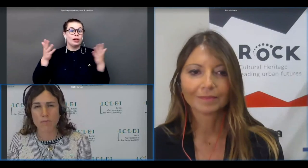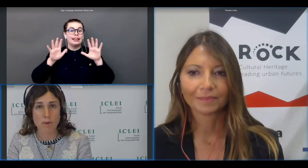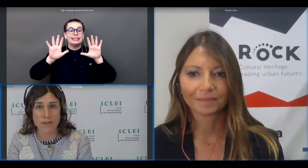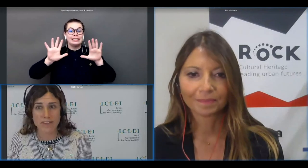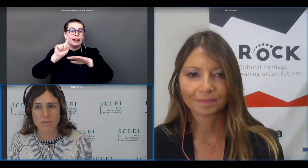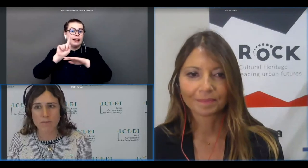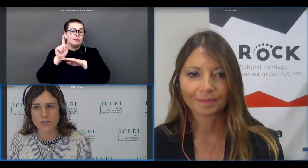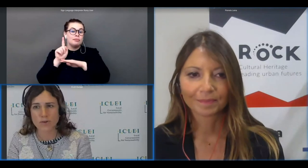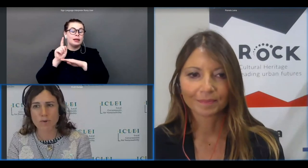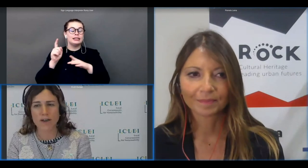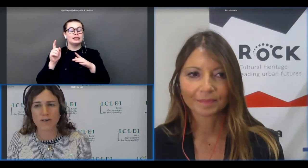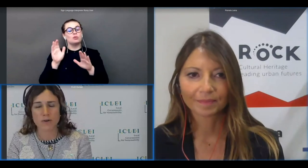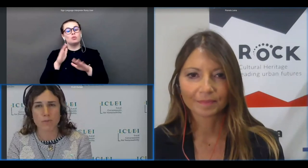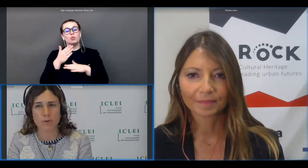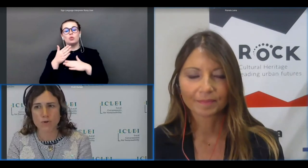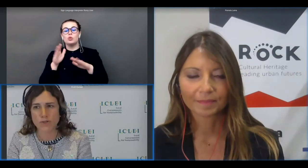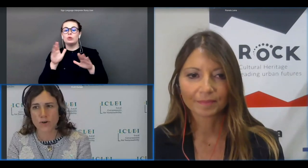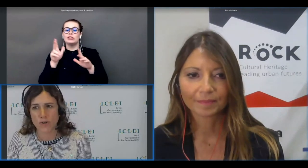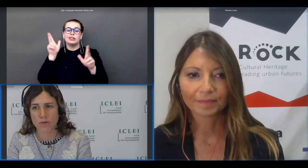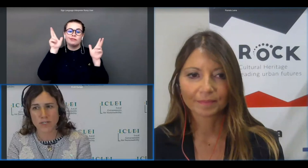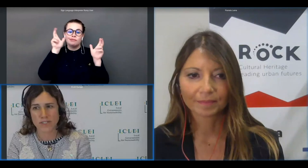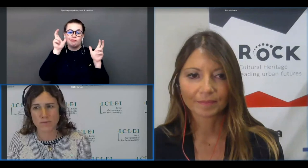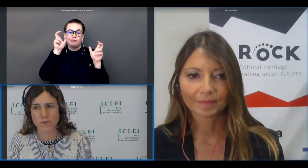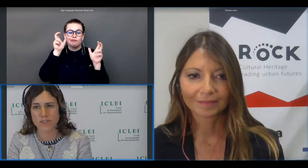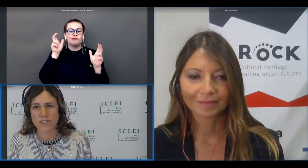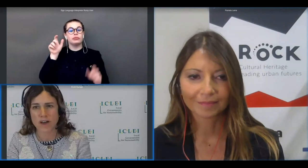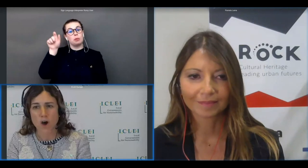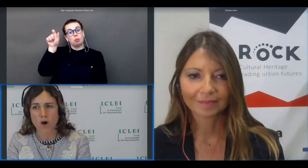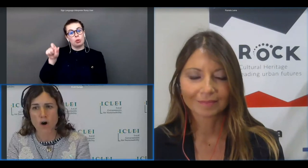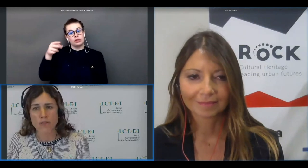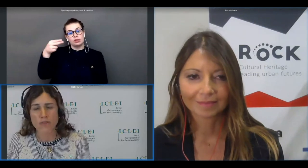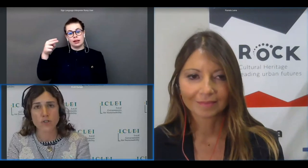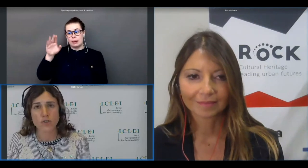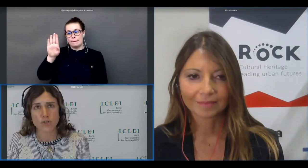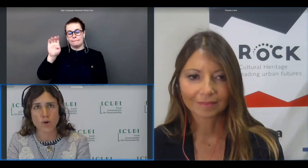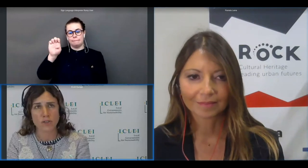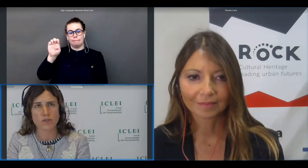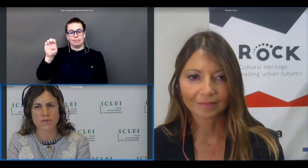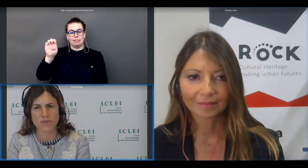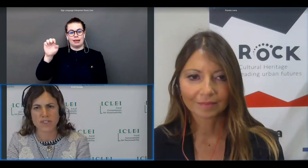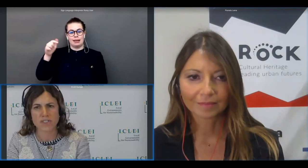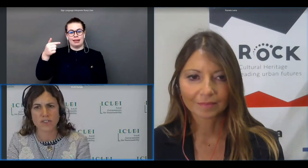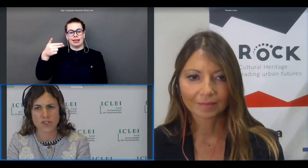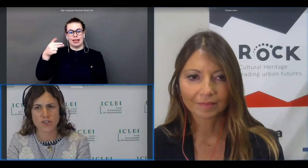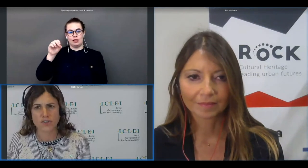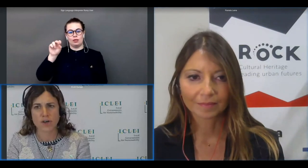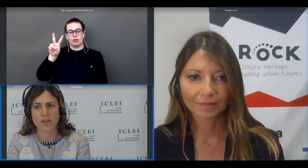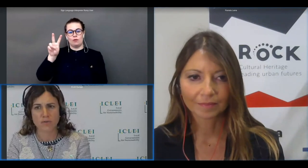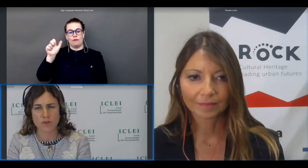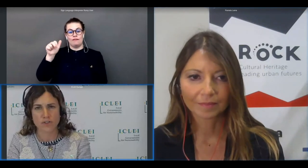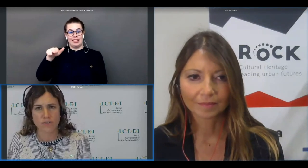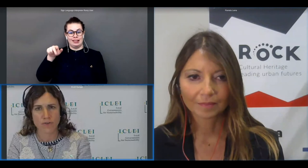probably the most admired composer in western music on the 250 years